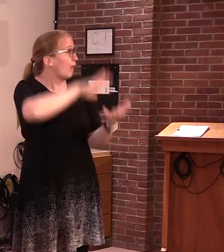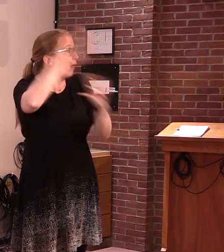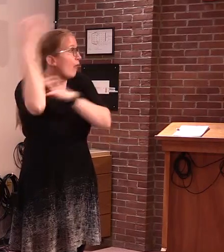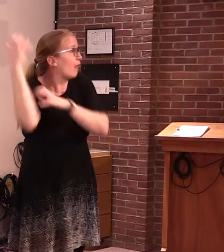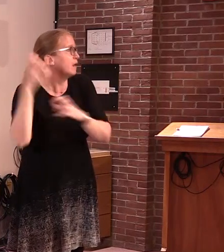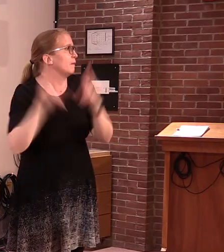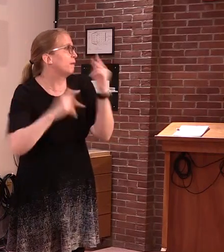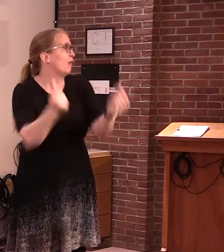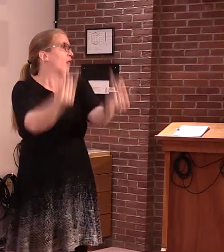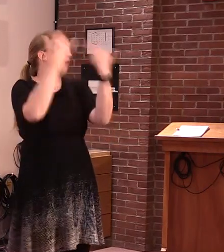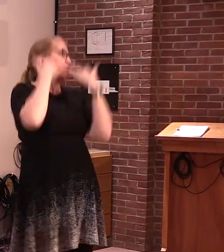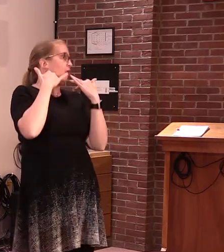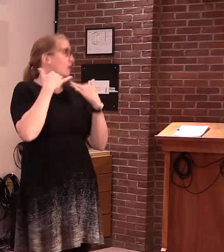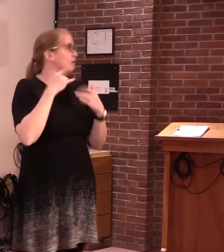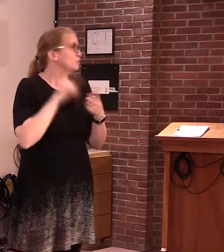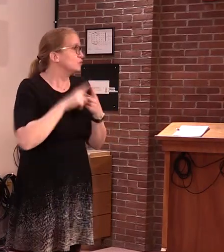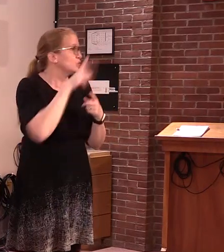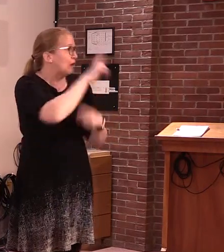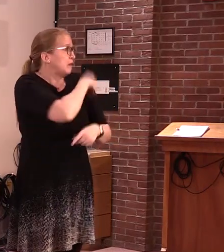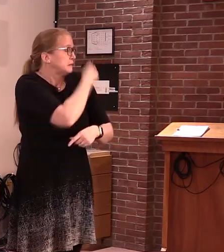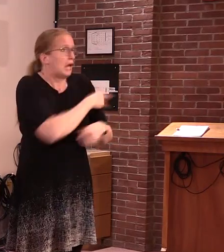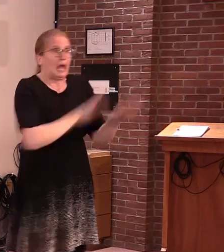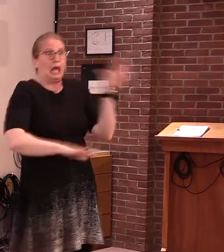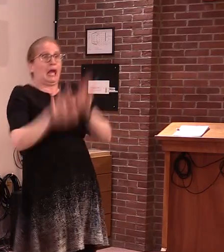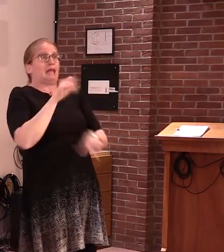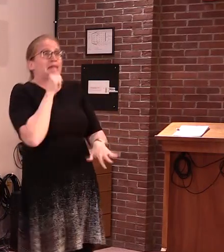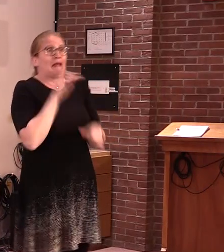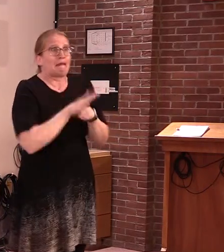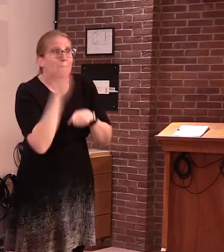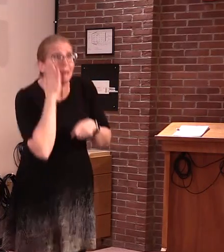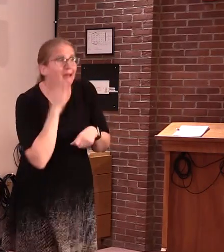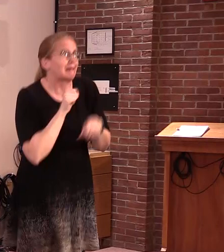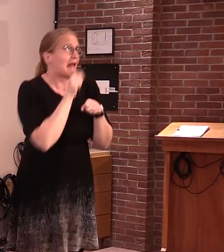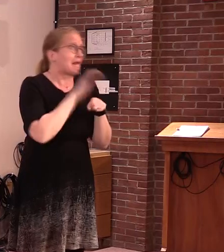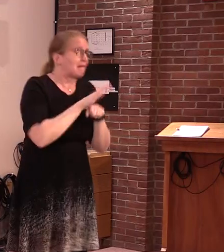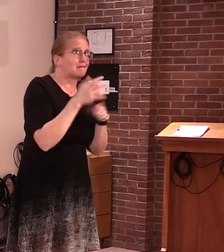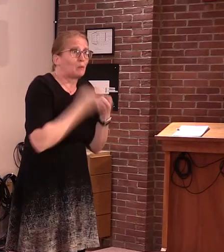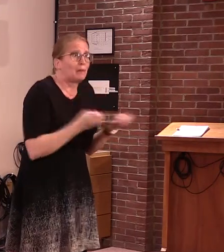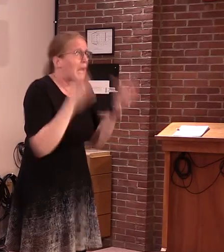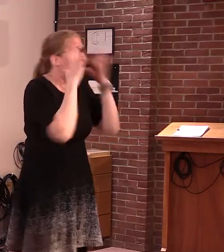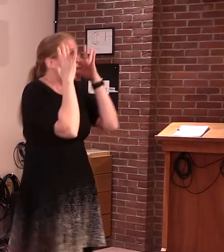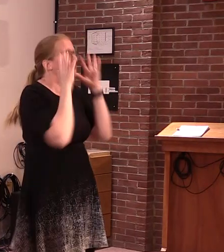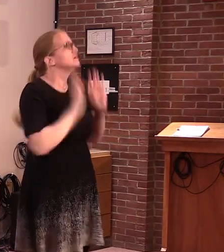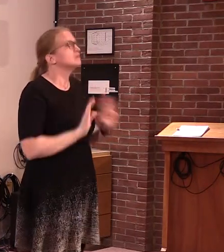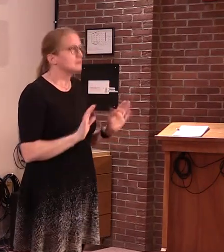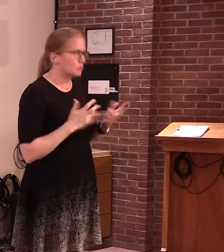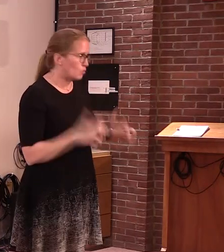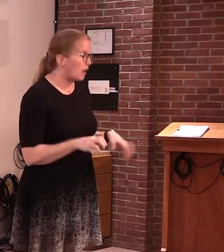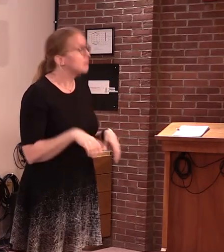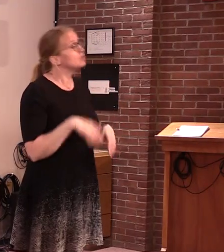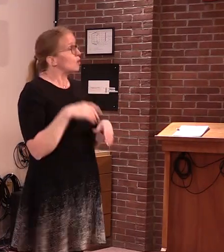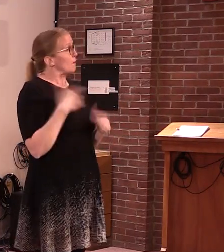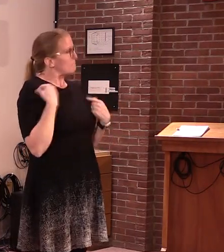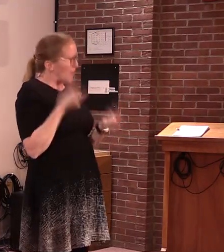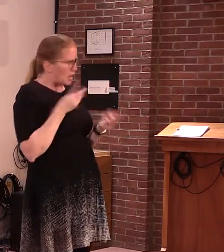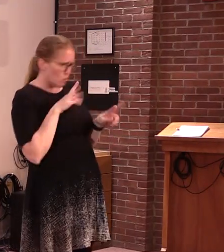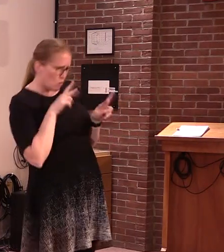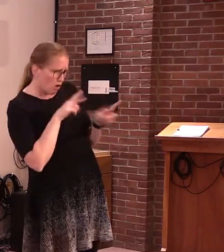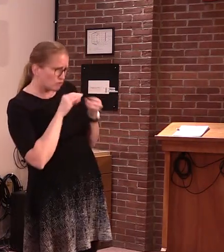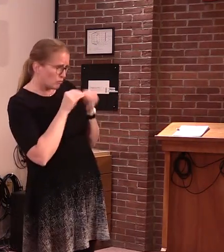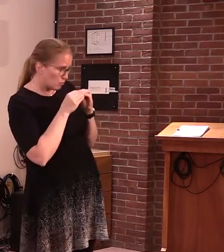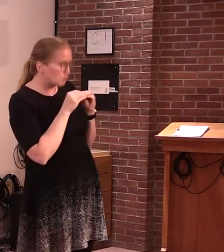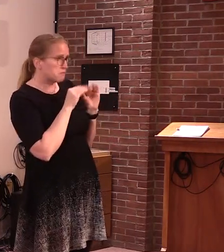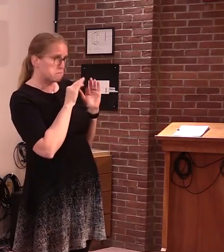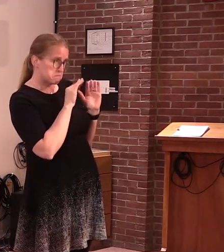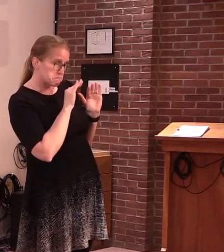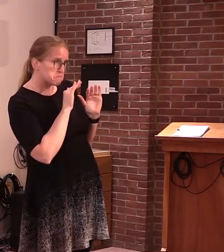strategies for the most recent announcement on elective surgeries. But if the data continues to be favorable,